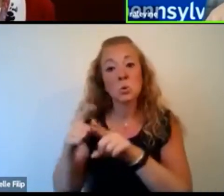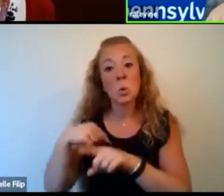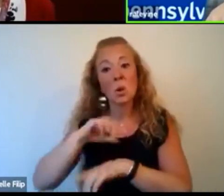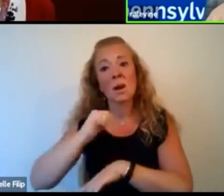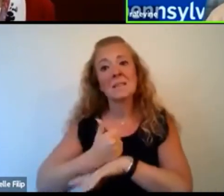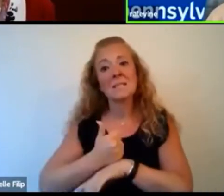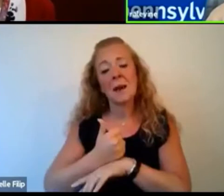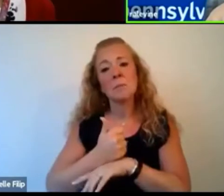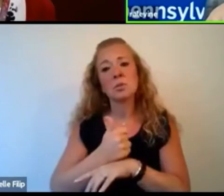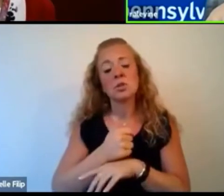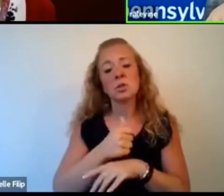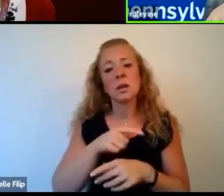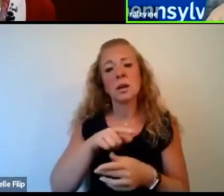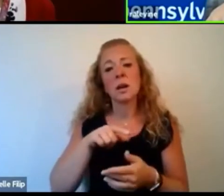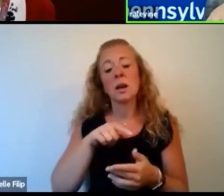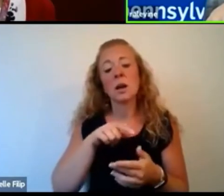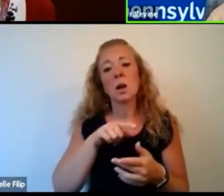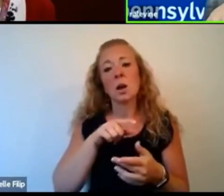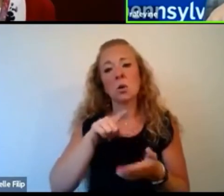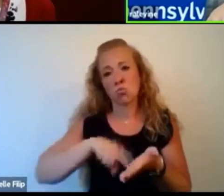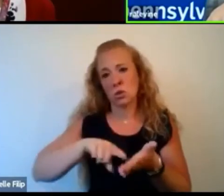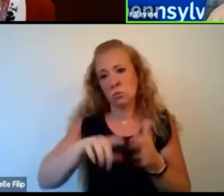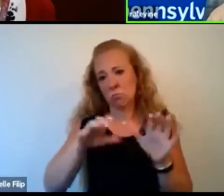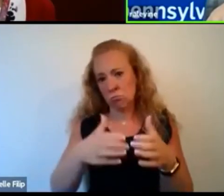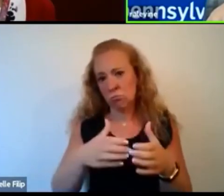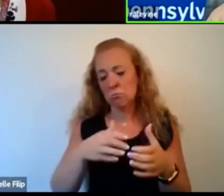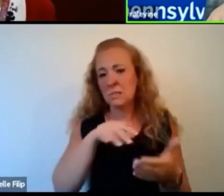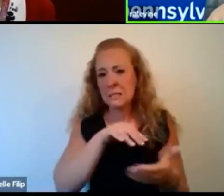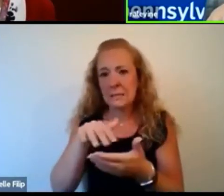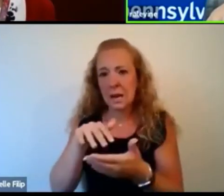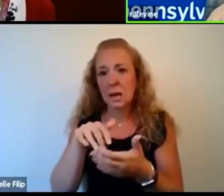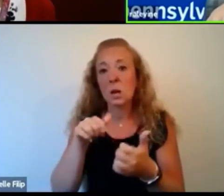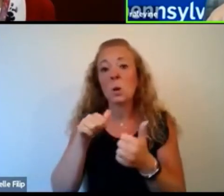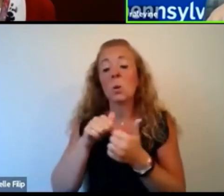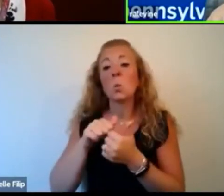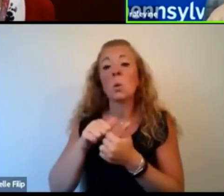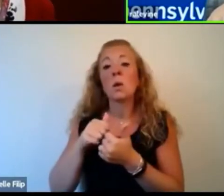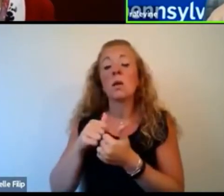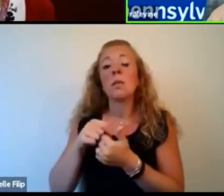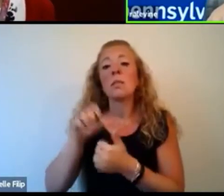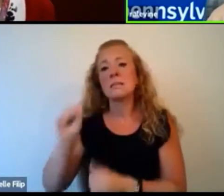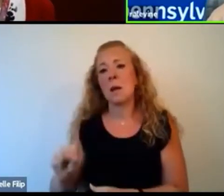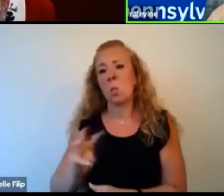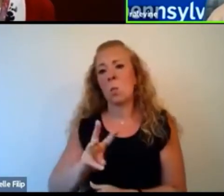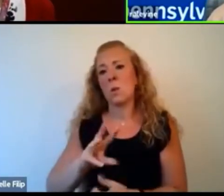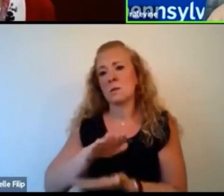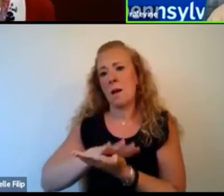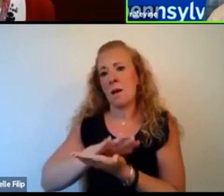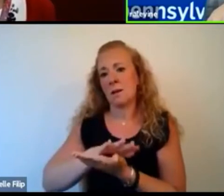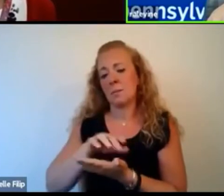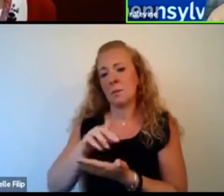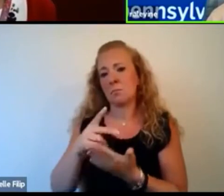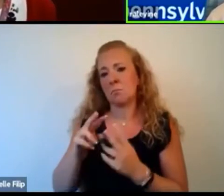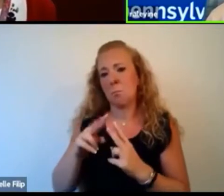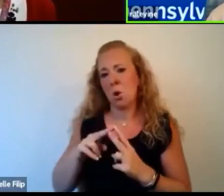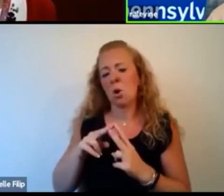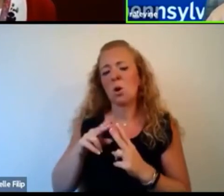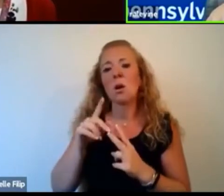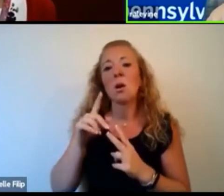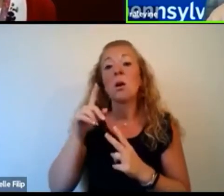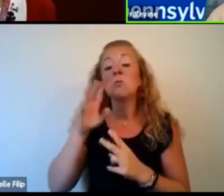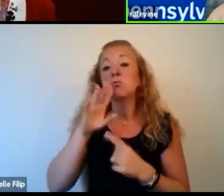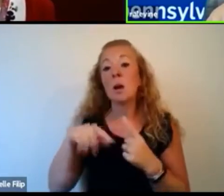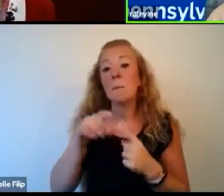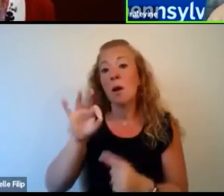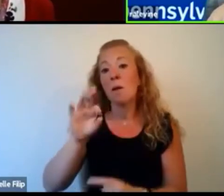with an academic partner in the southwest to study any potential health effects of tracking on